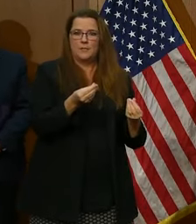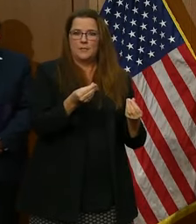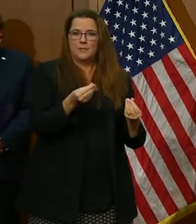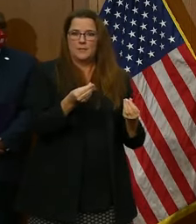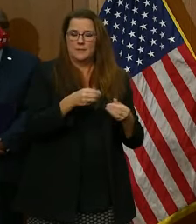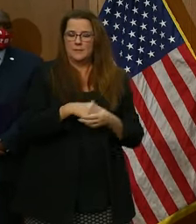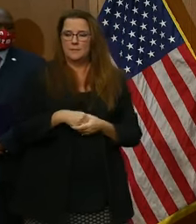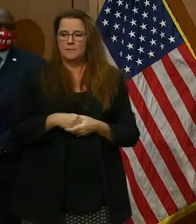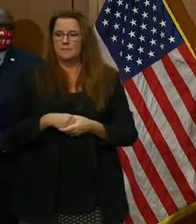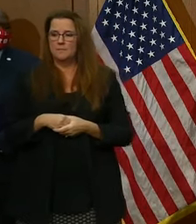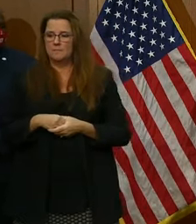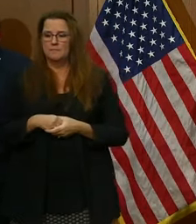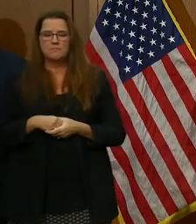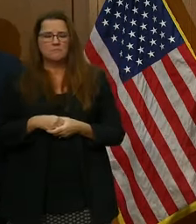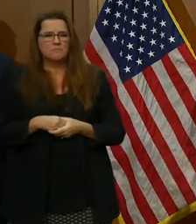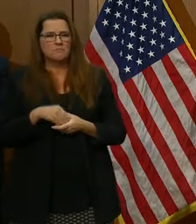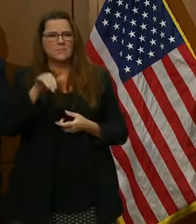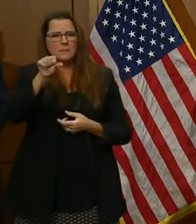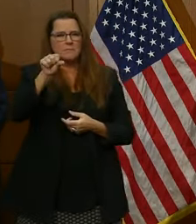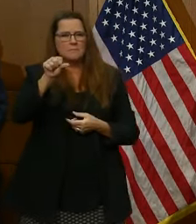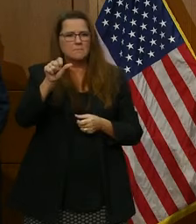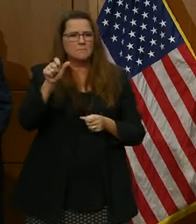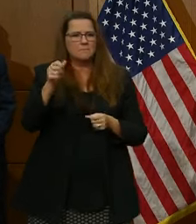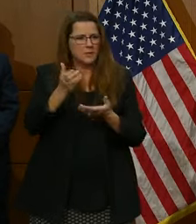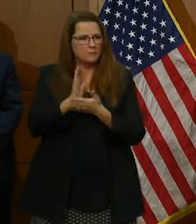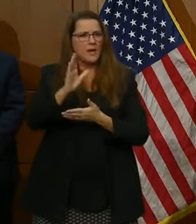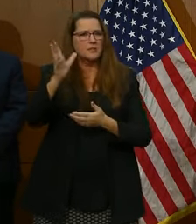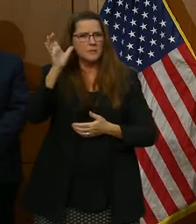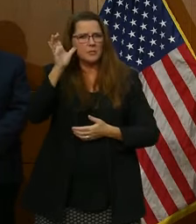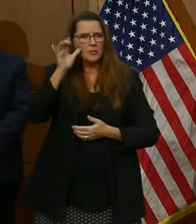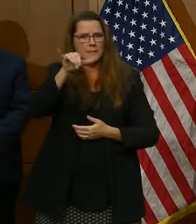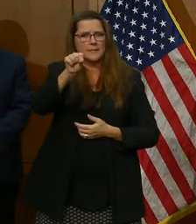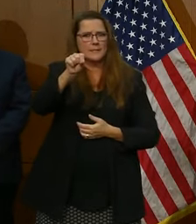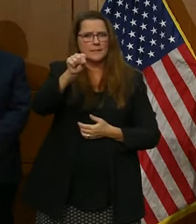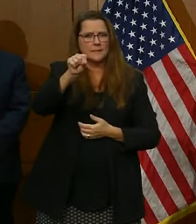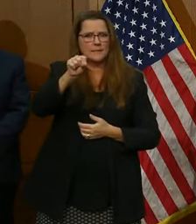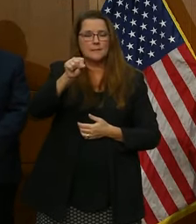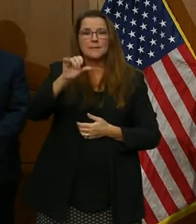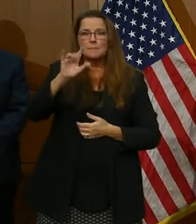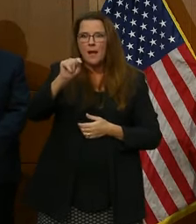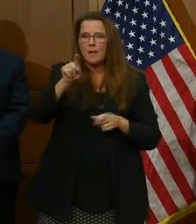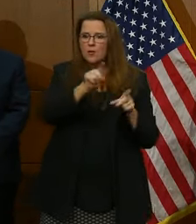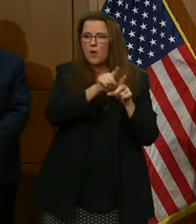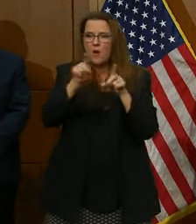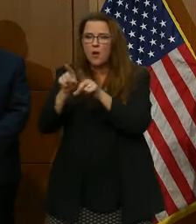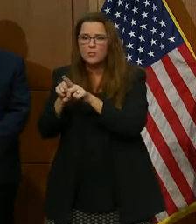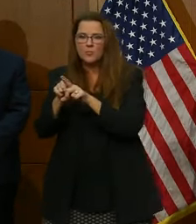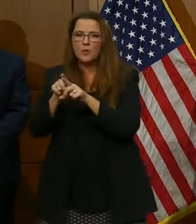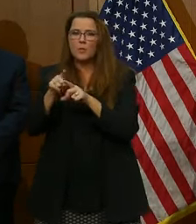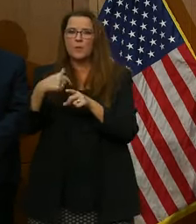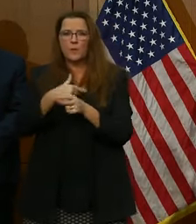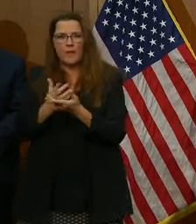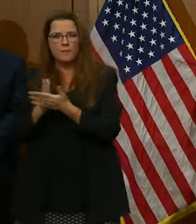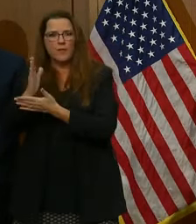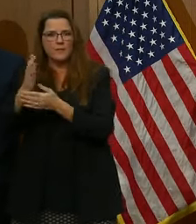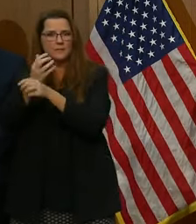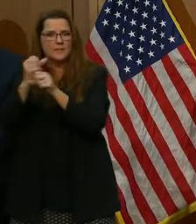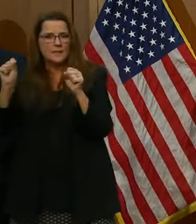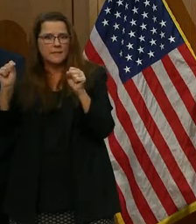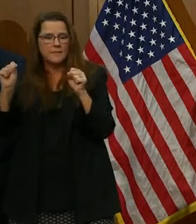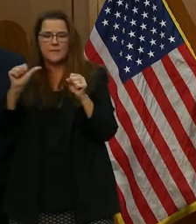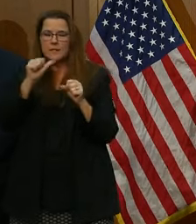Yes, we all have a right to be heard, but we all have a right to be safe and free from fear